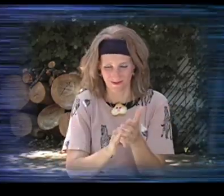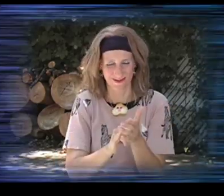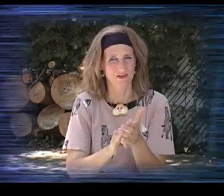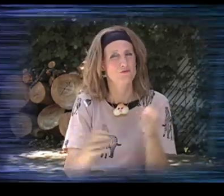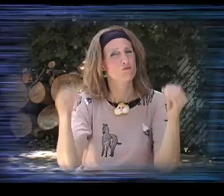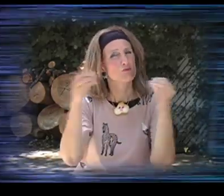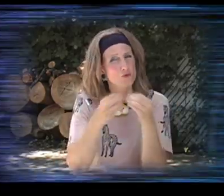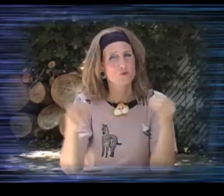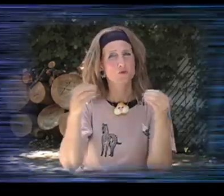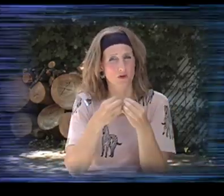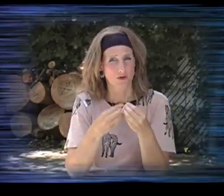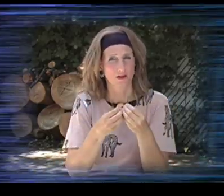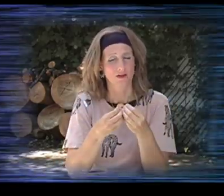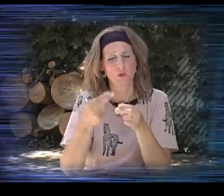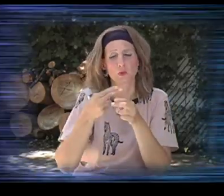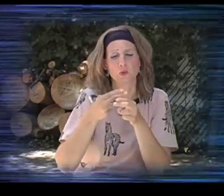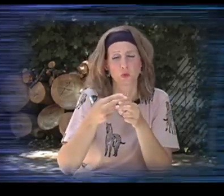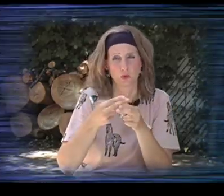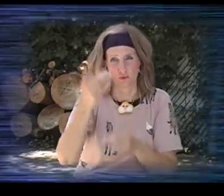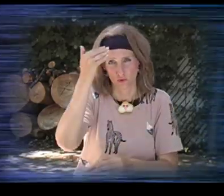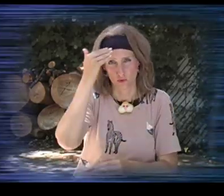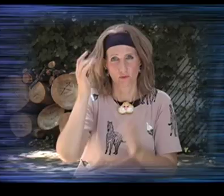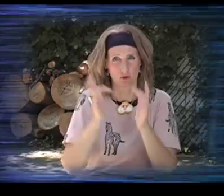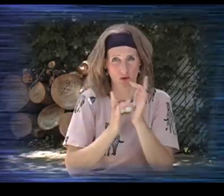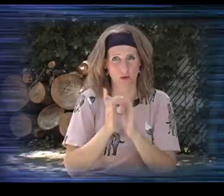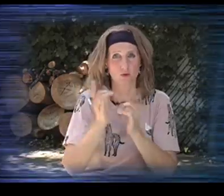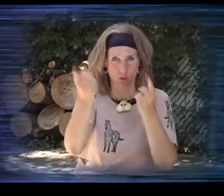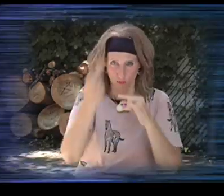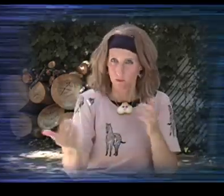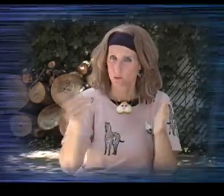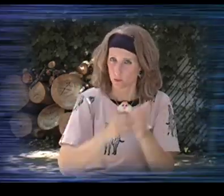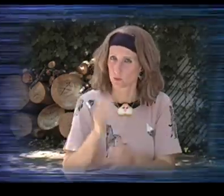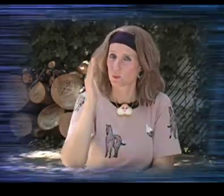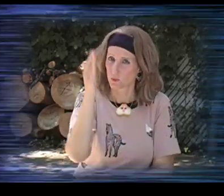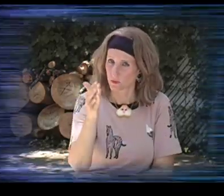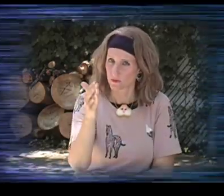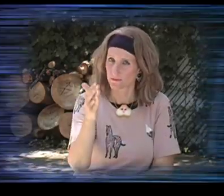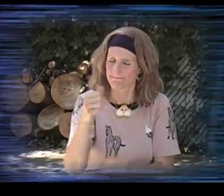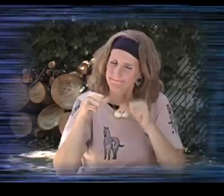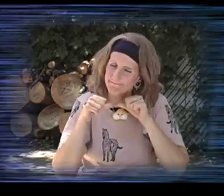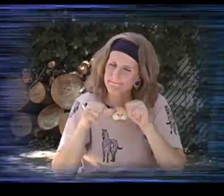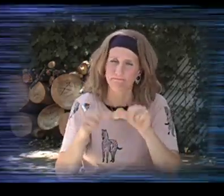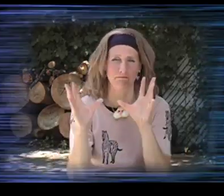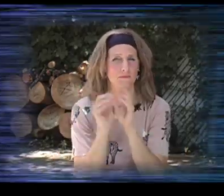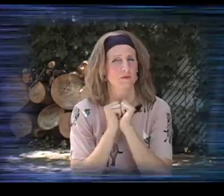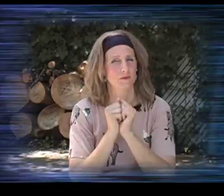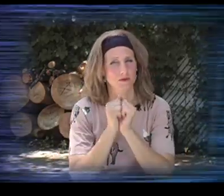that all the more more and more as the day is near the day when Jesus will come again is near